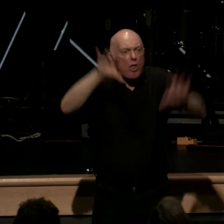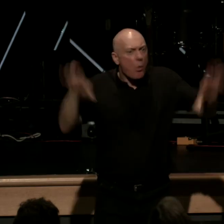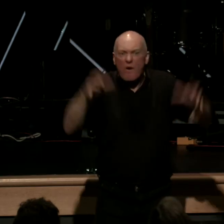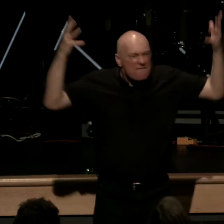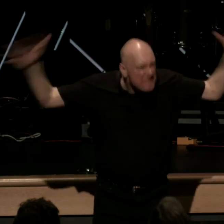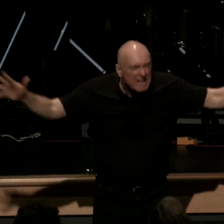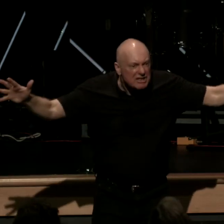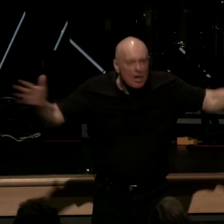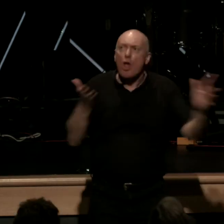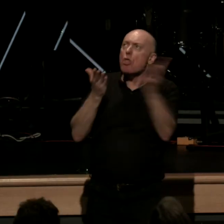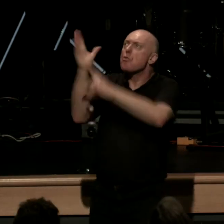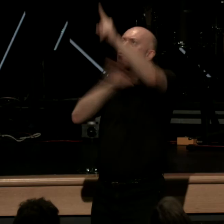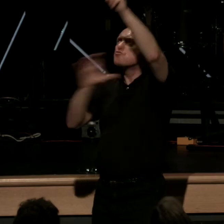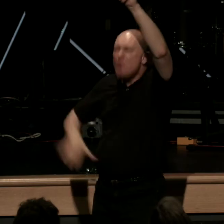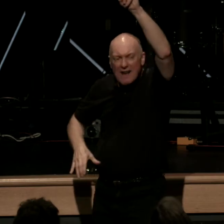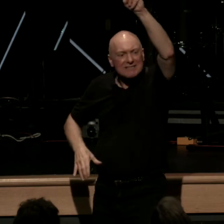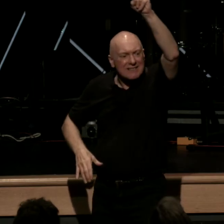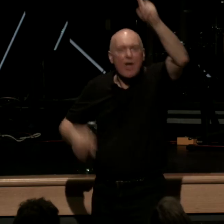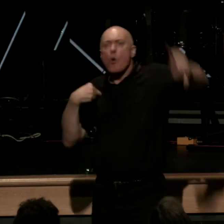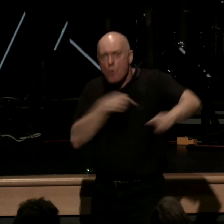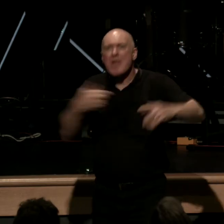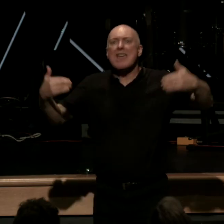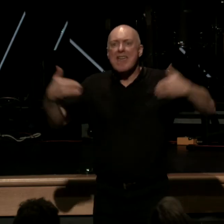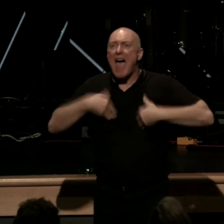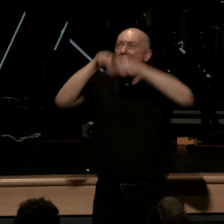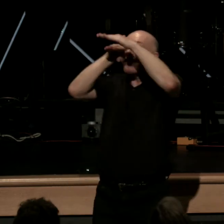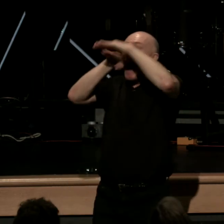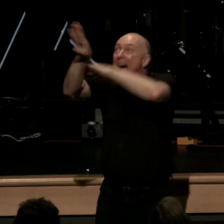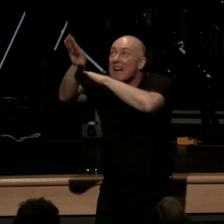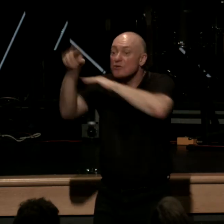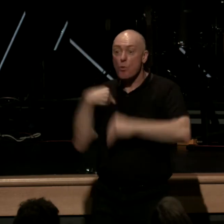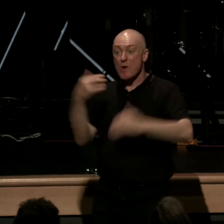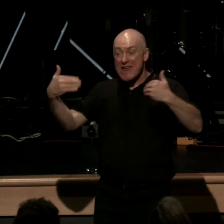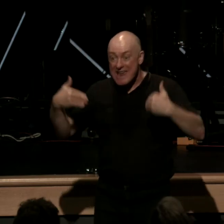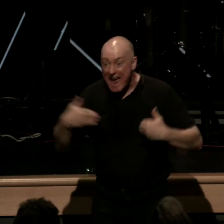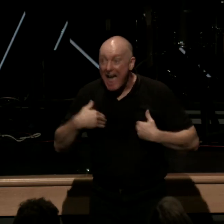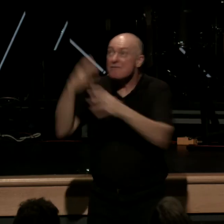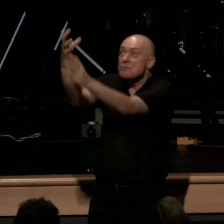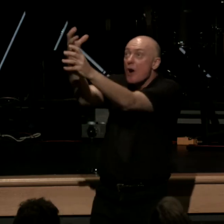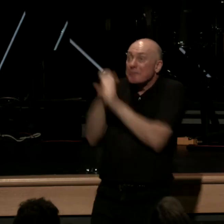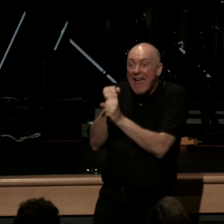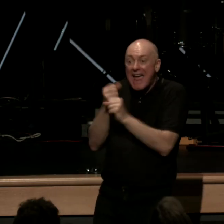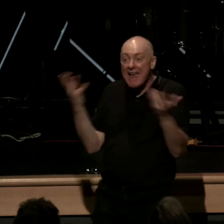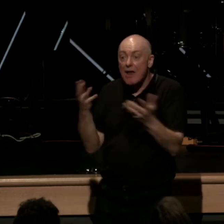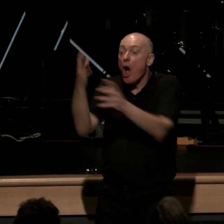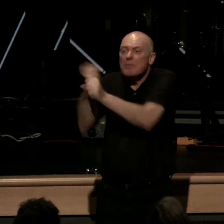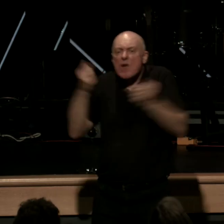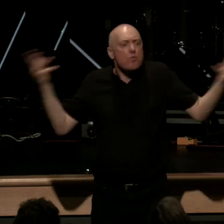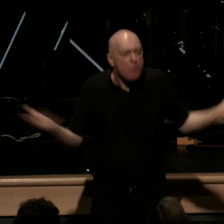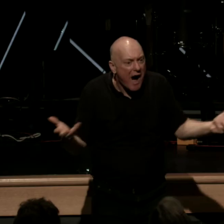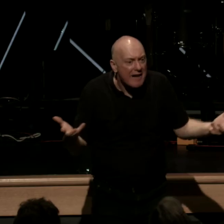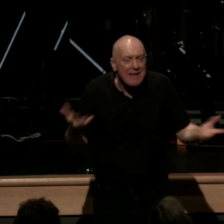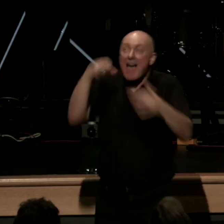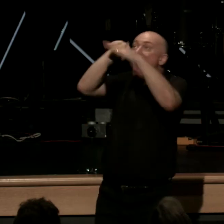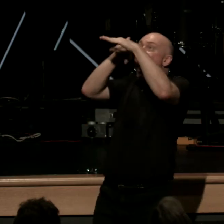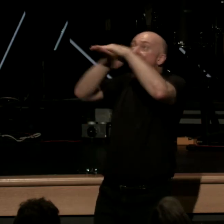through Christ we have access we have obtained notice obtained access by